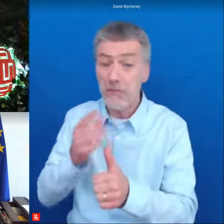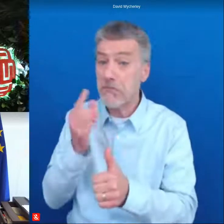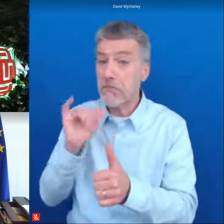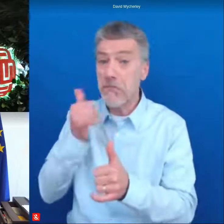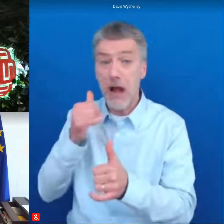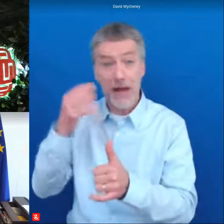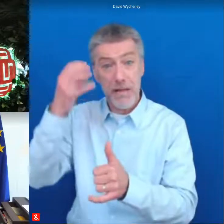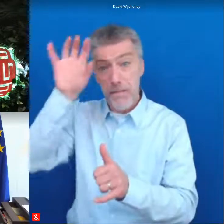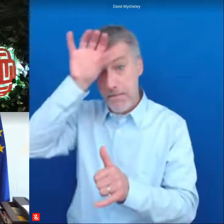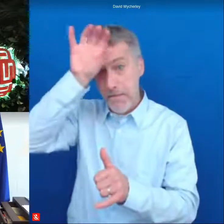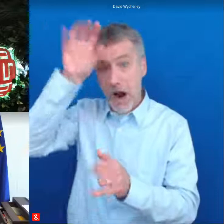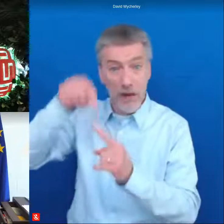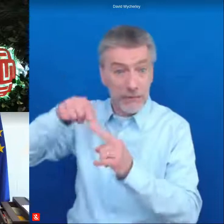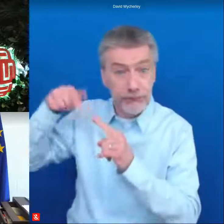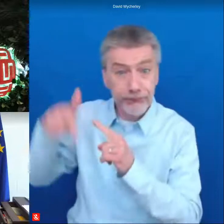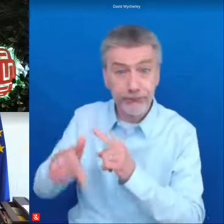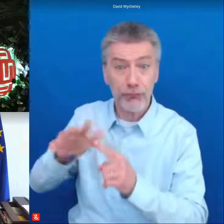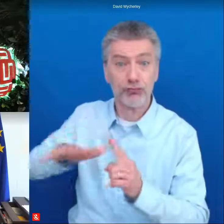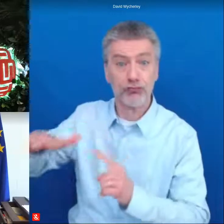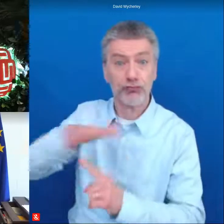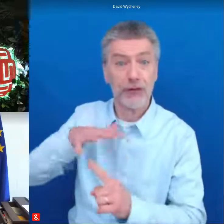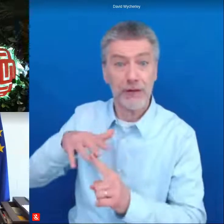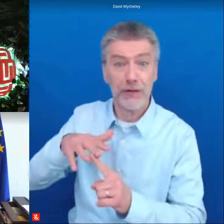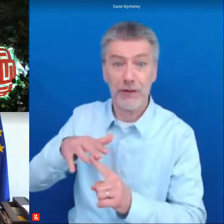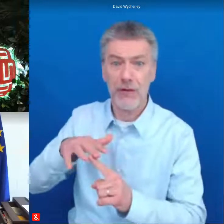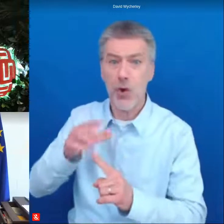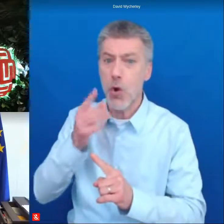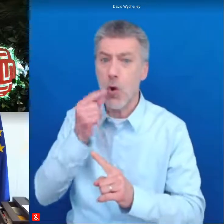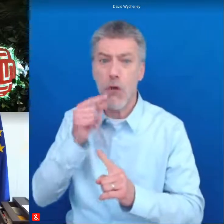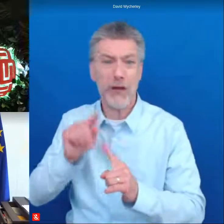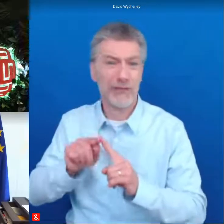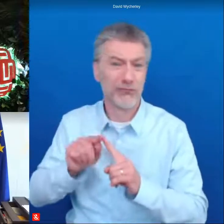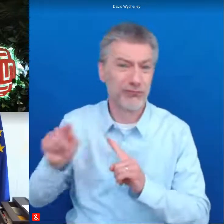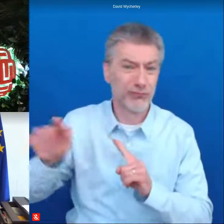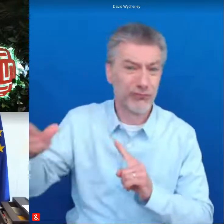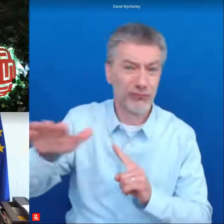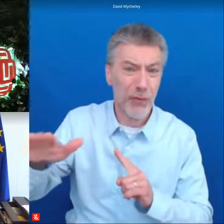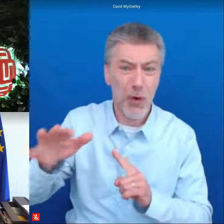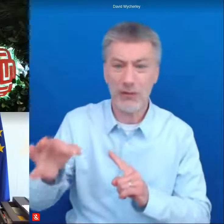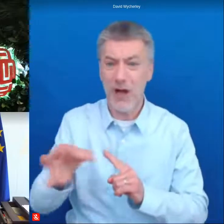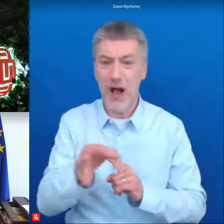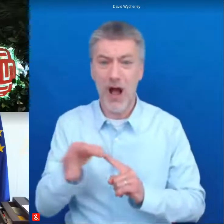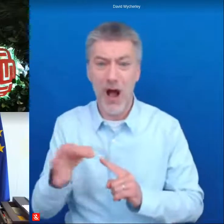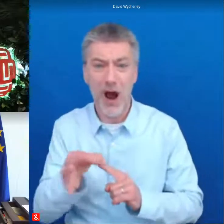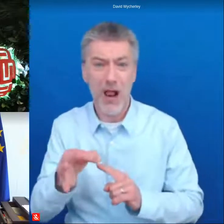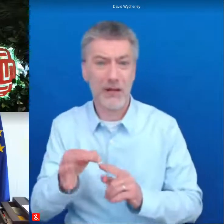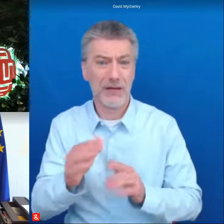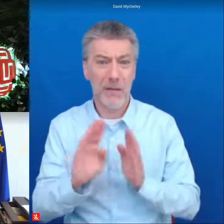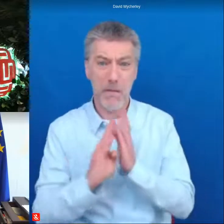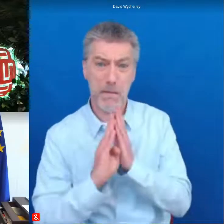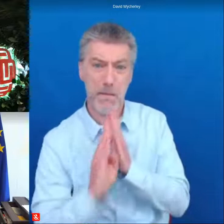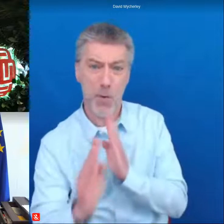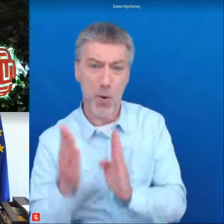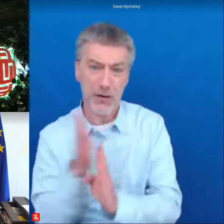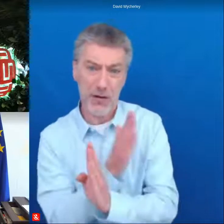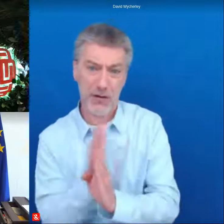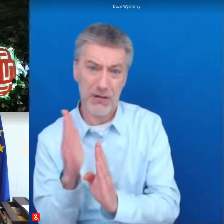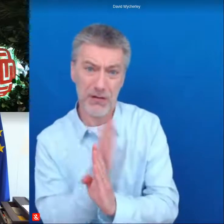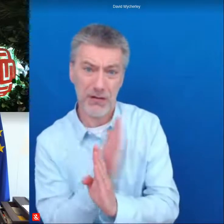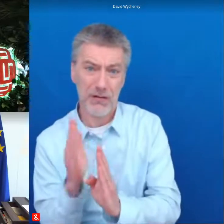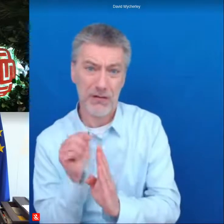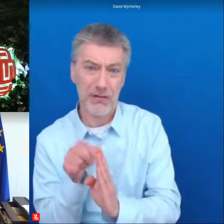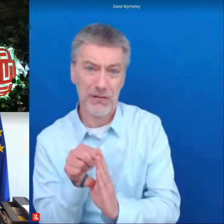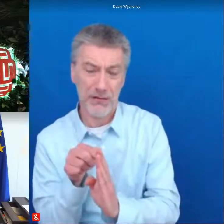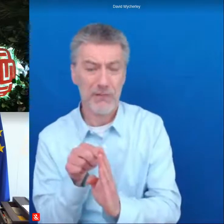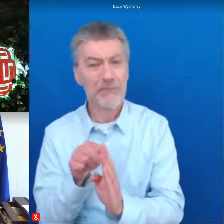they can be remote rural regions they can be islands or border regions but